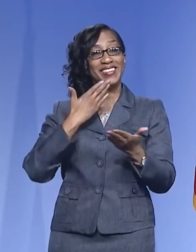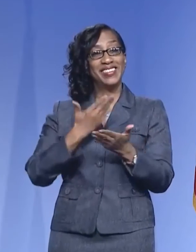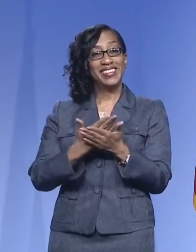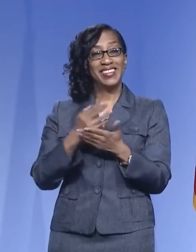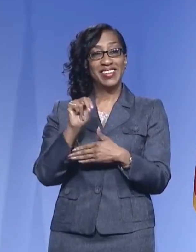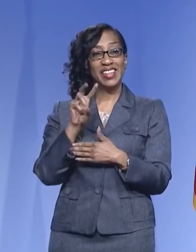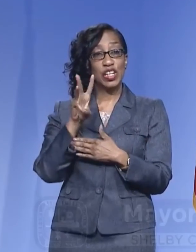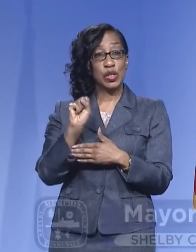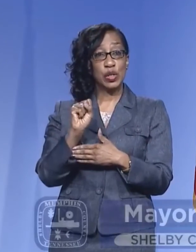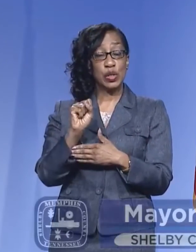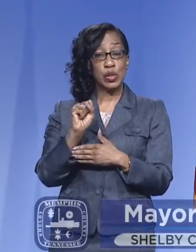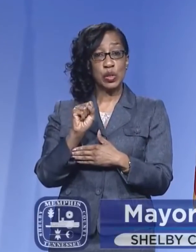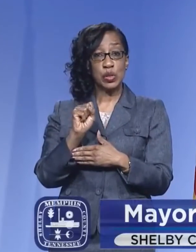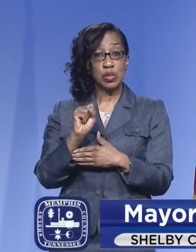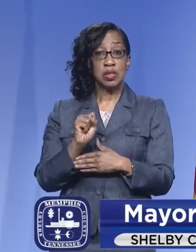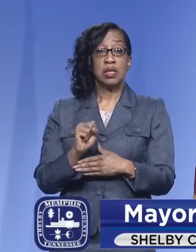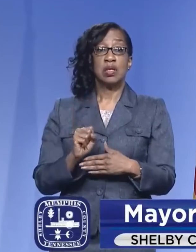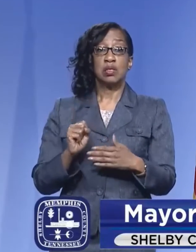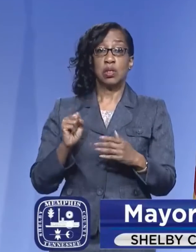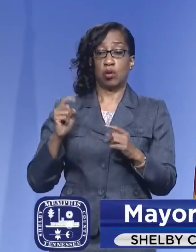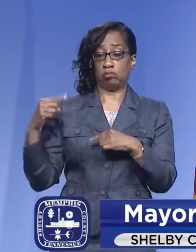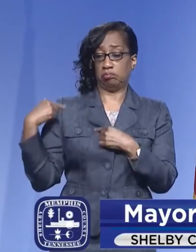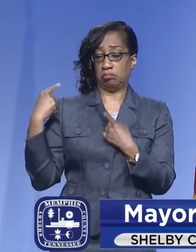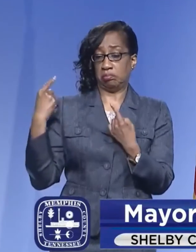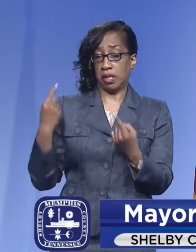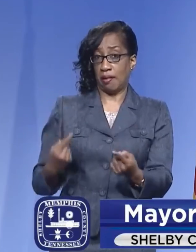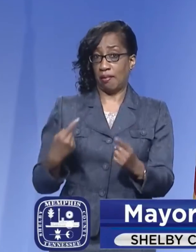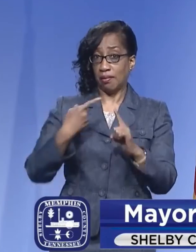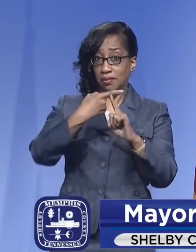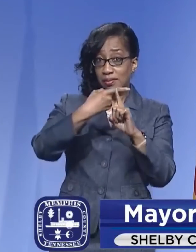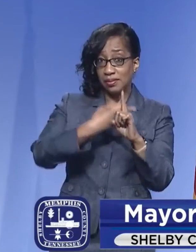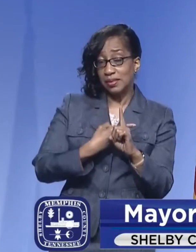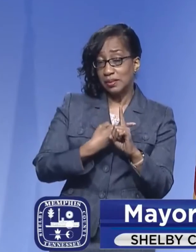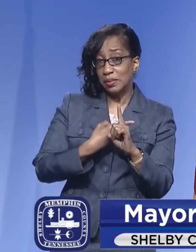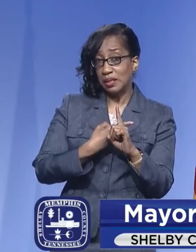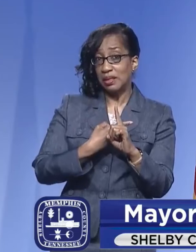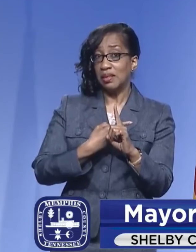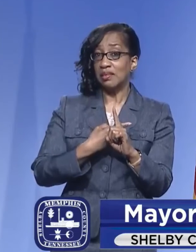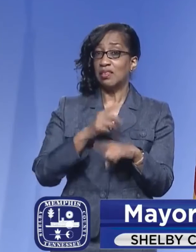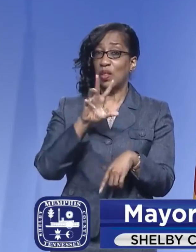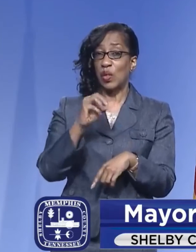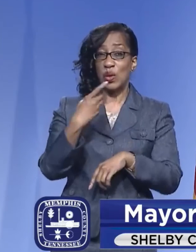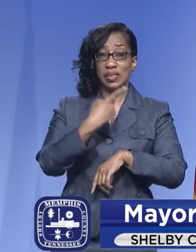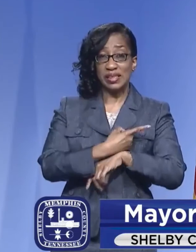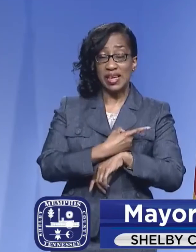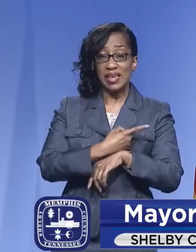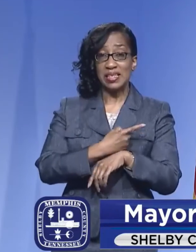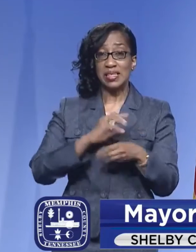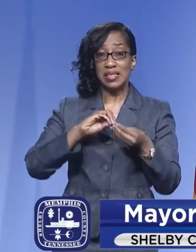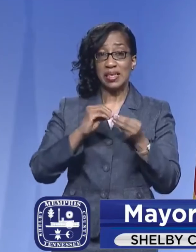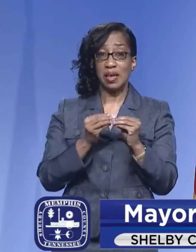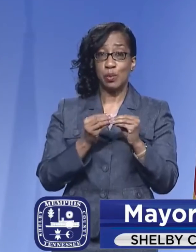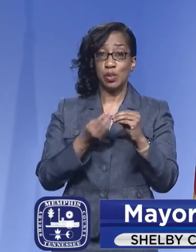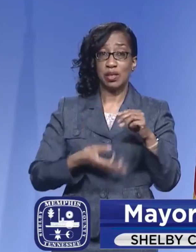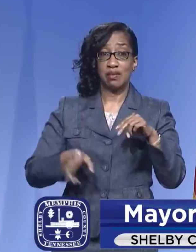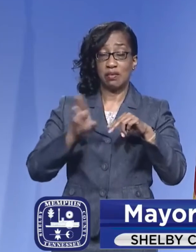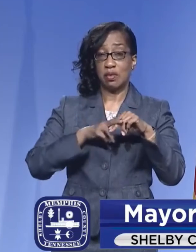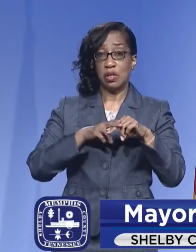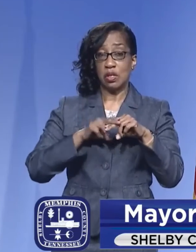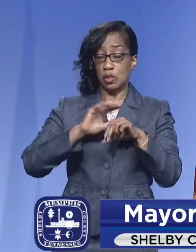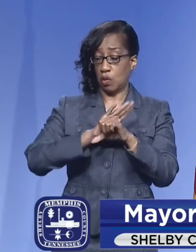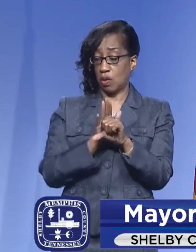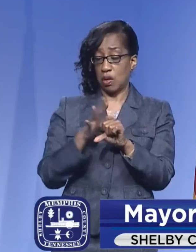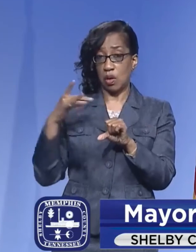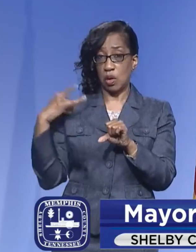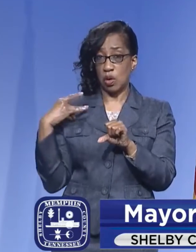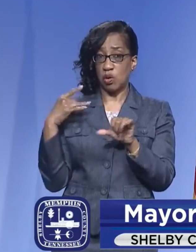not experience a surge over the last 30 days in fact our case count over the last 30 days is relatively consistent with